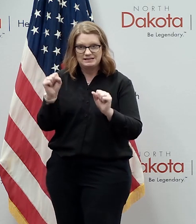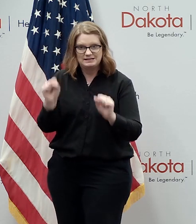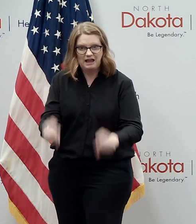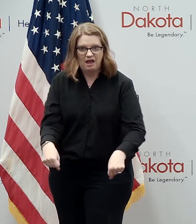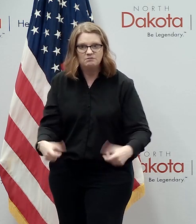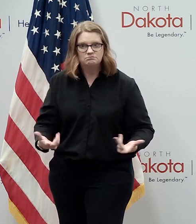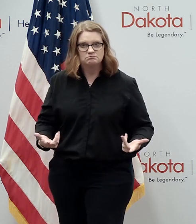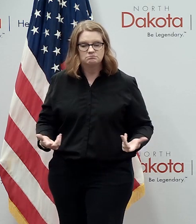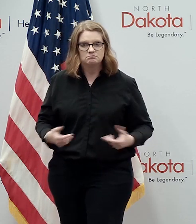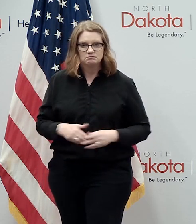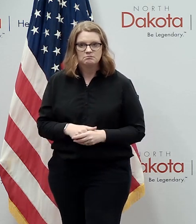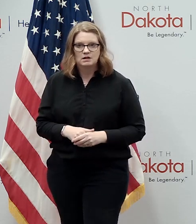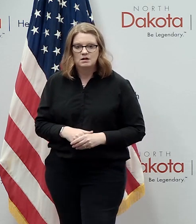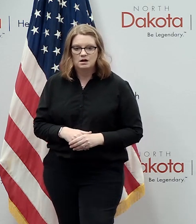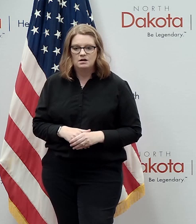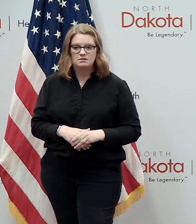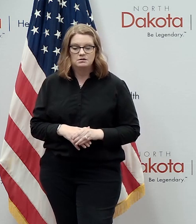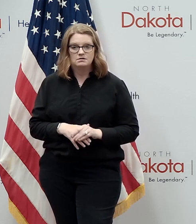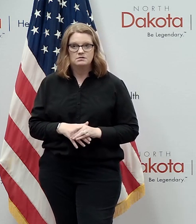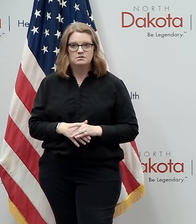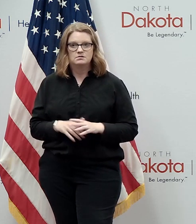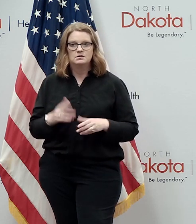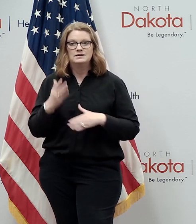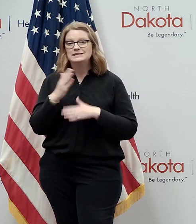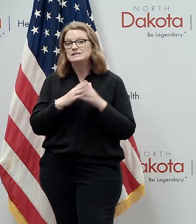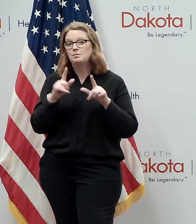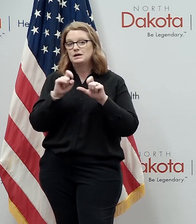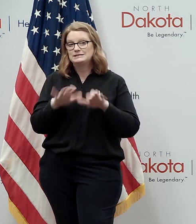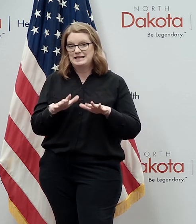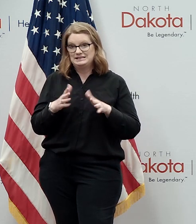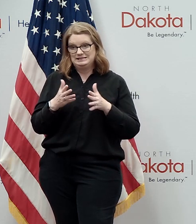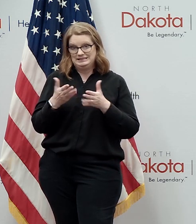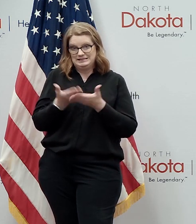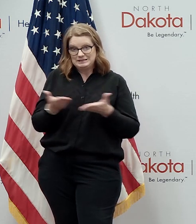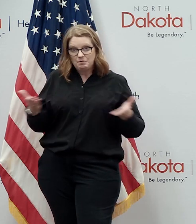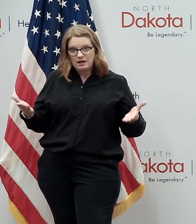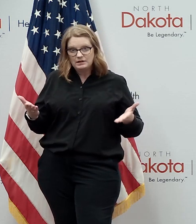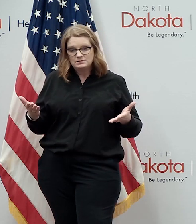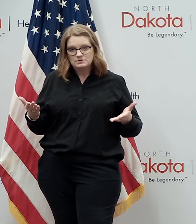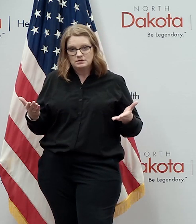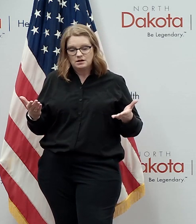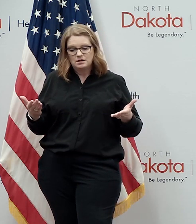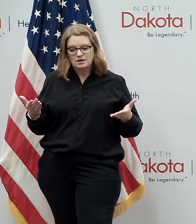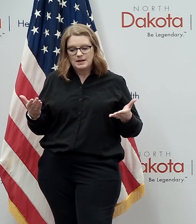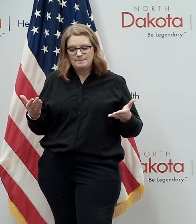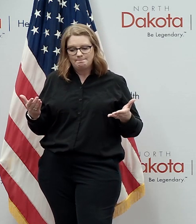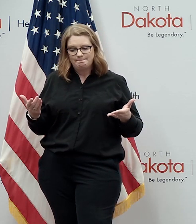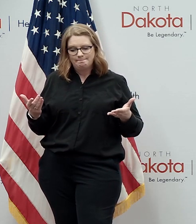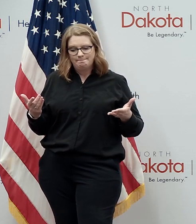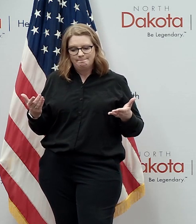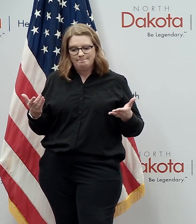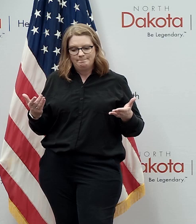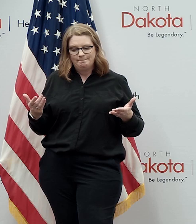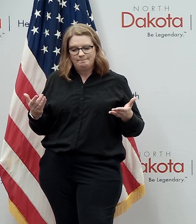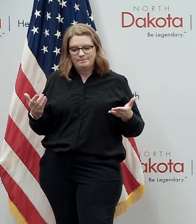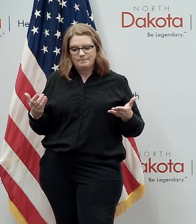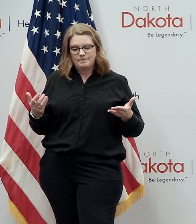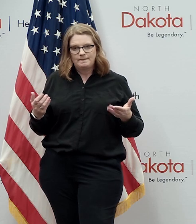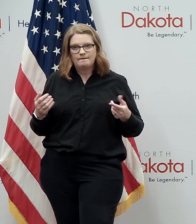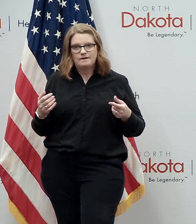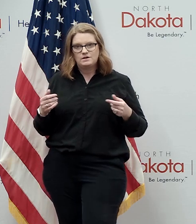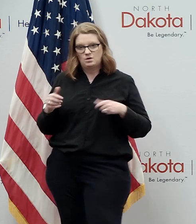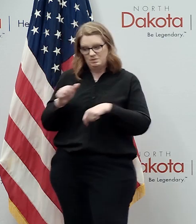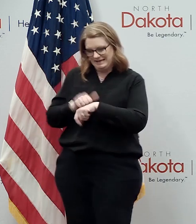if we've we've moved some of our test collection uh supplies you know earlier as part of this uh battle you know to cass